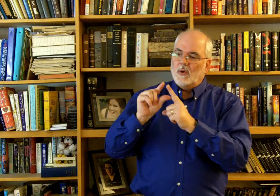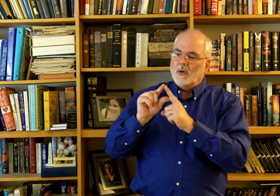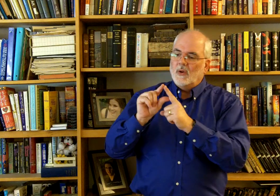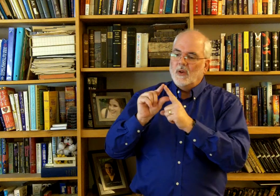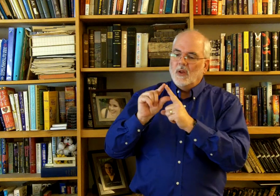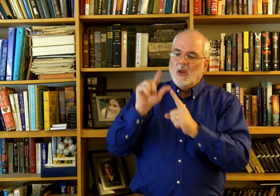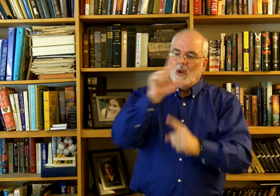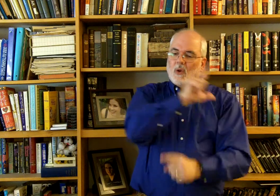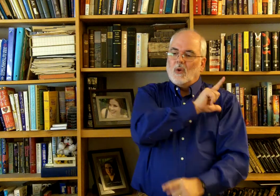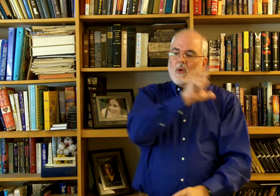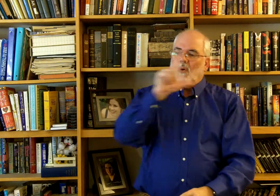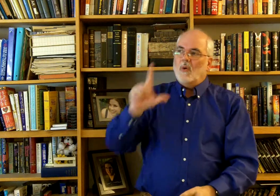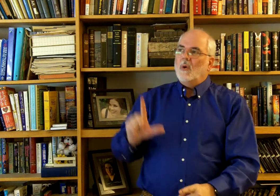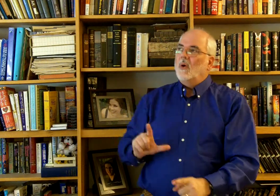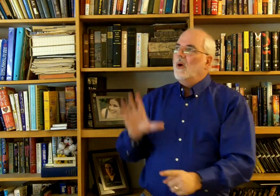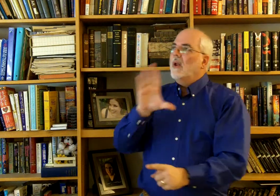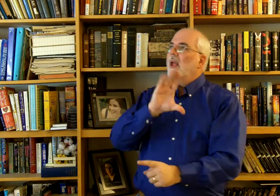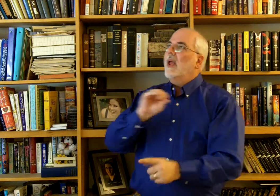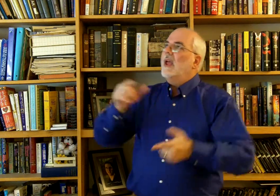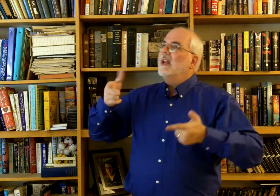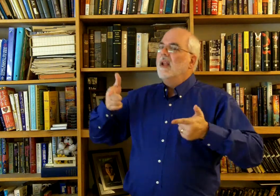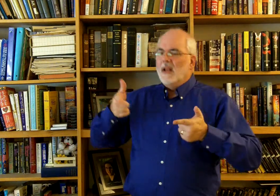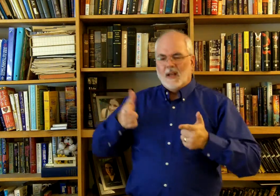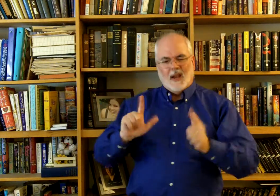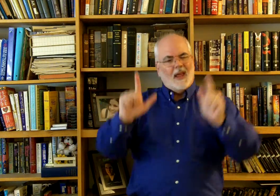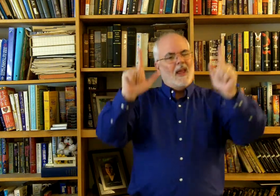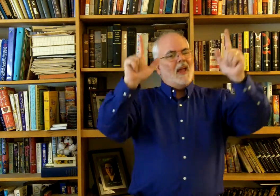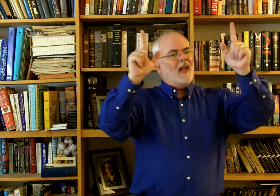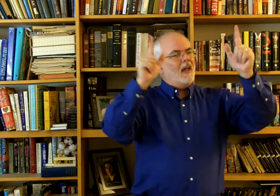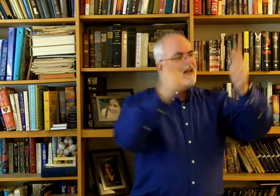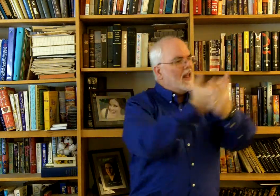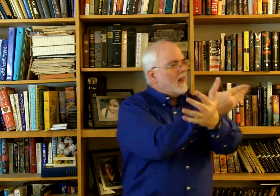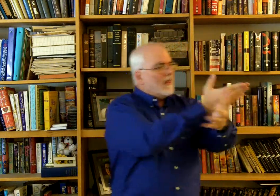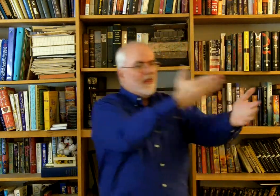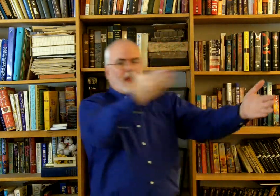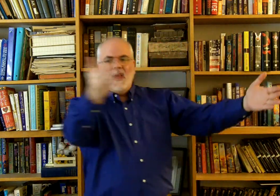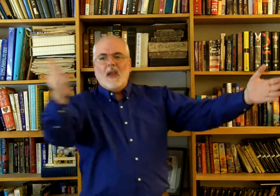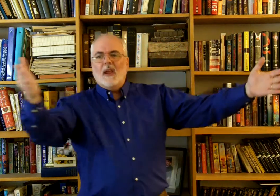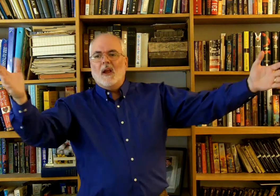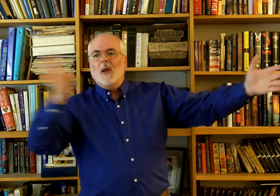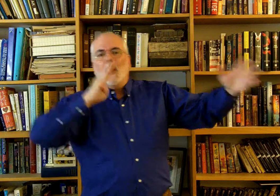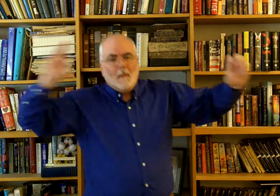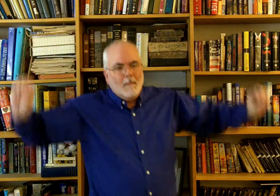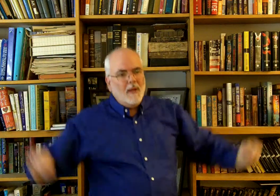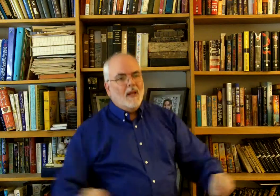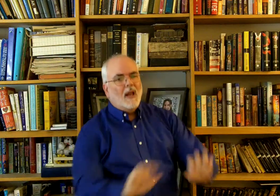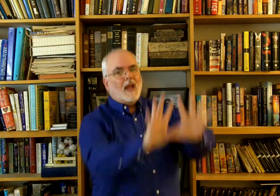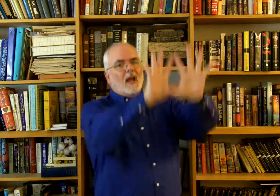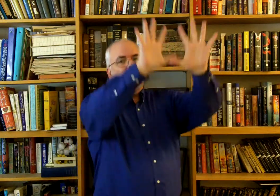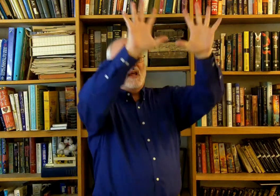Lord And let There Be life